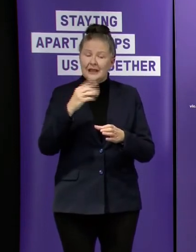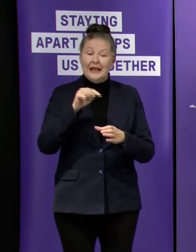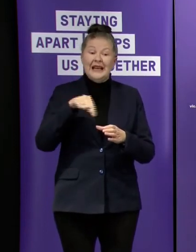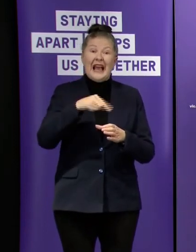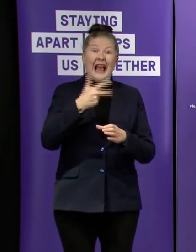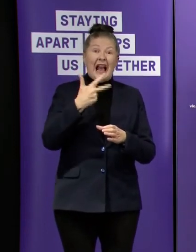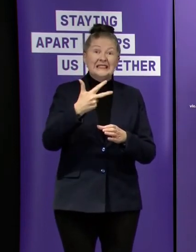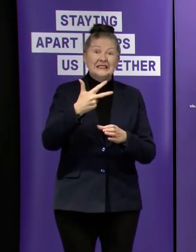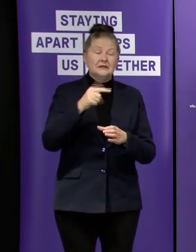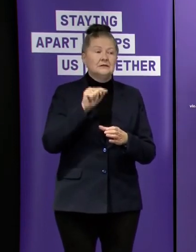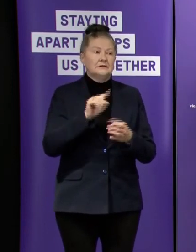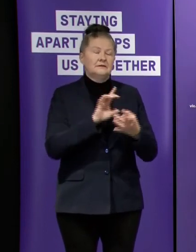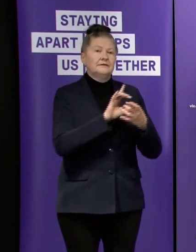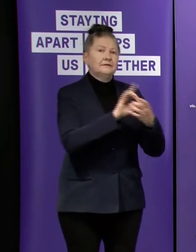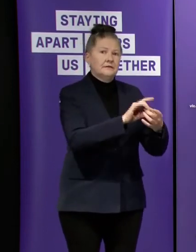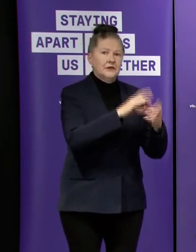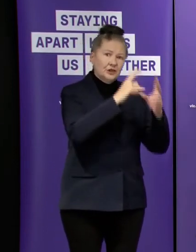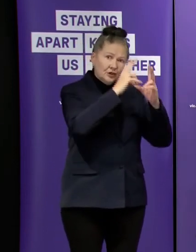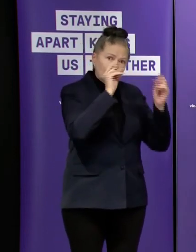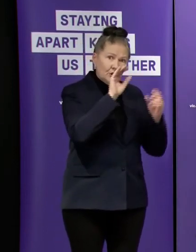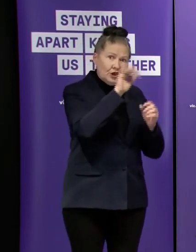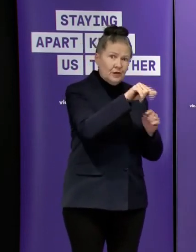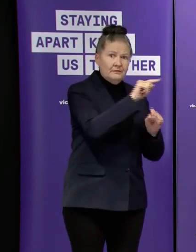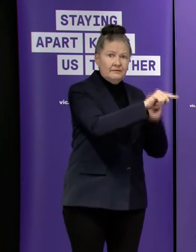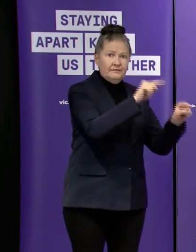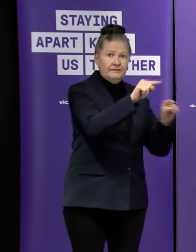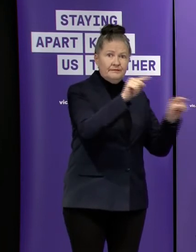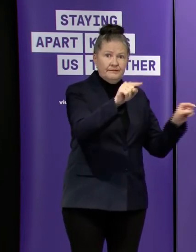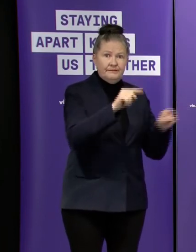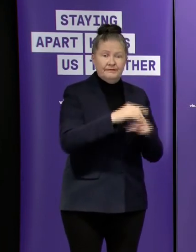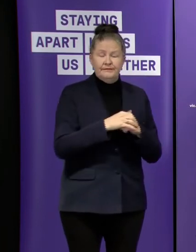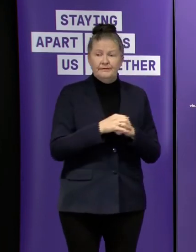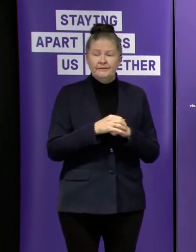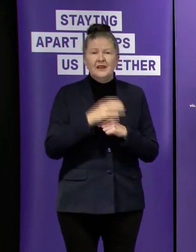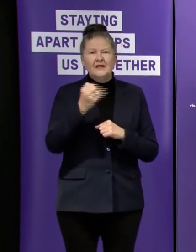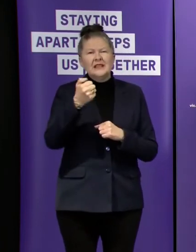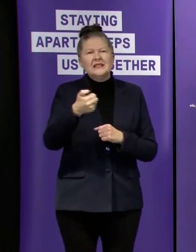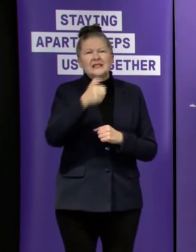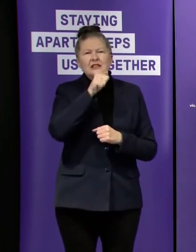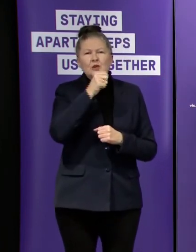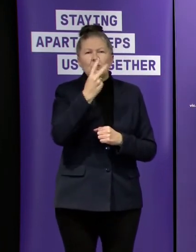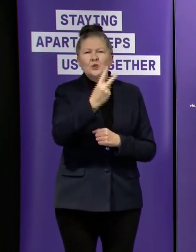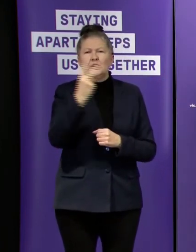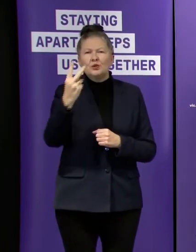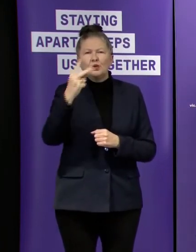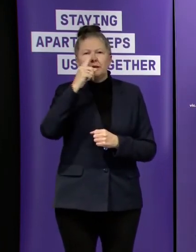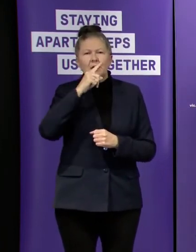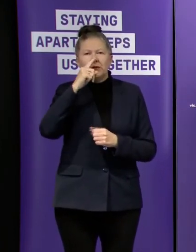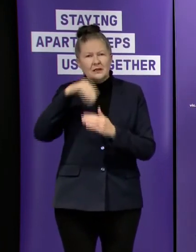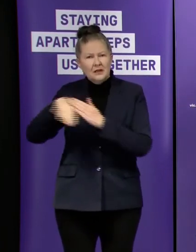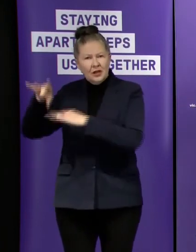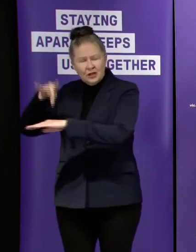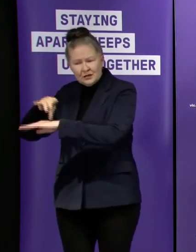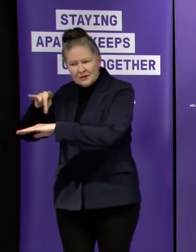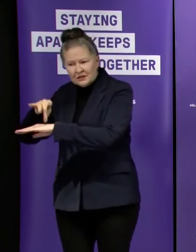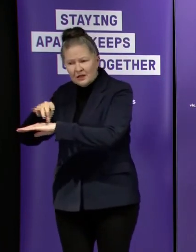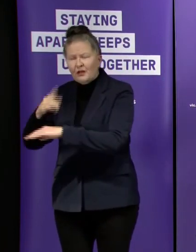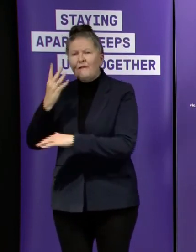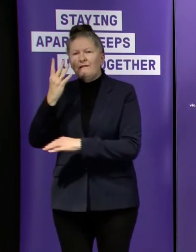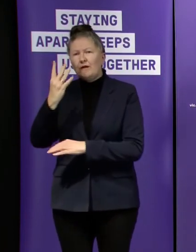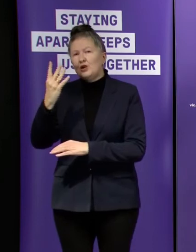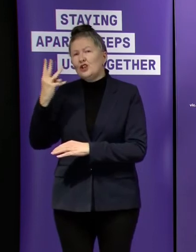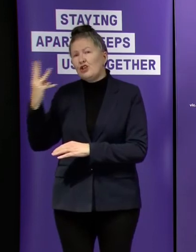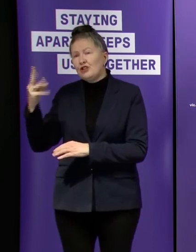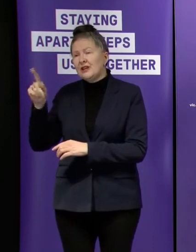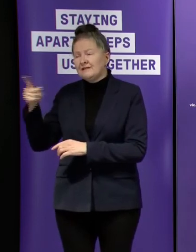aged care settings there are 622 victorians in hospital 43 of those are receiving